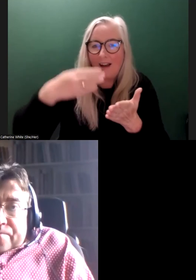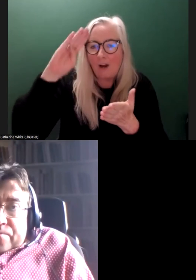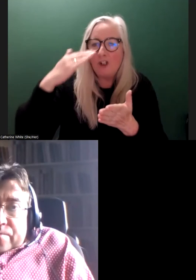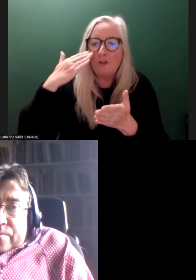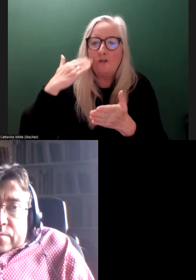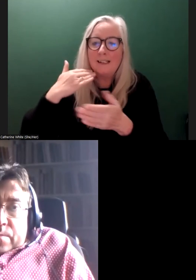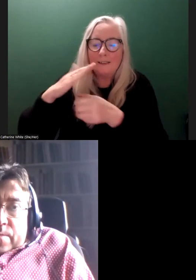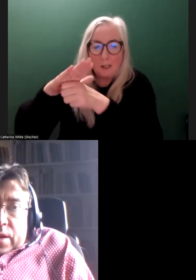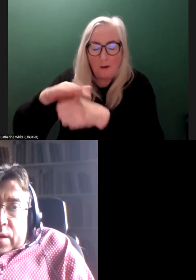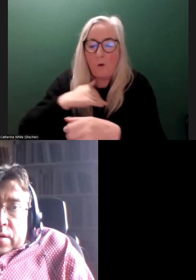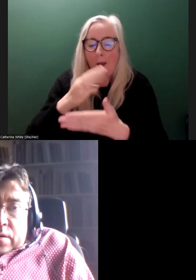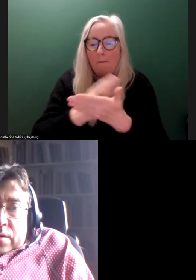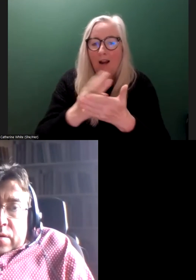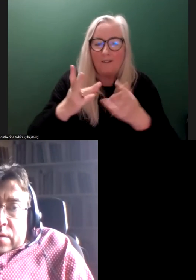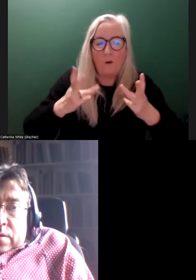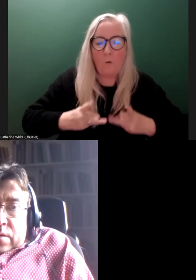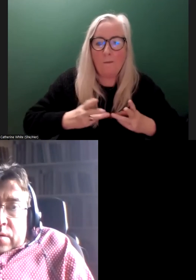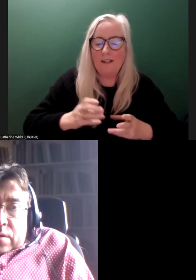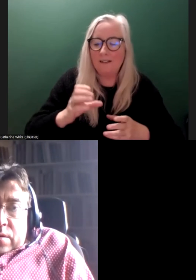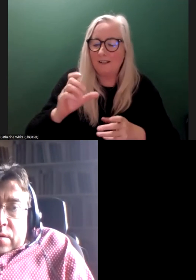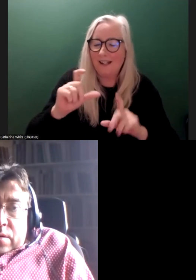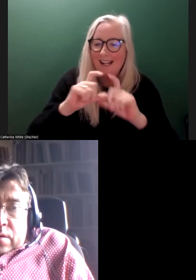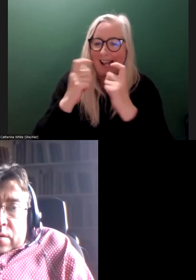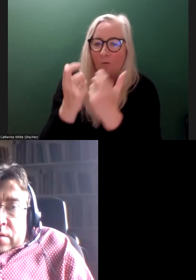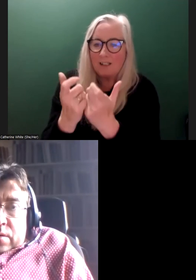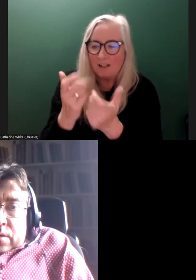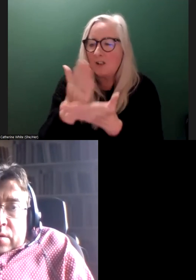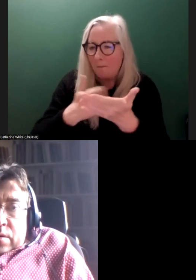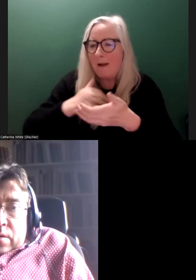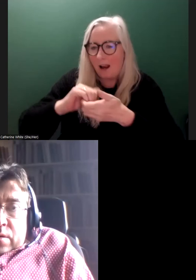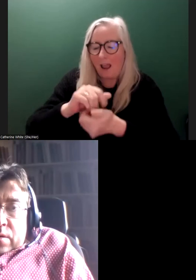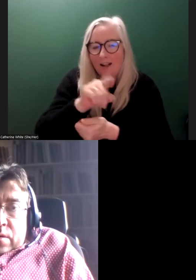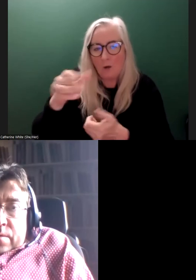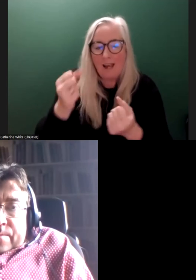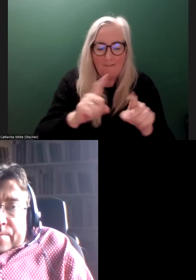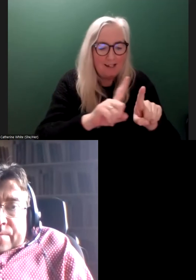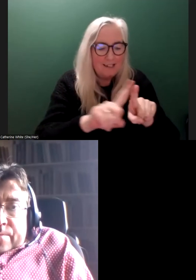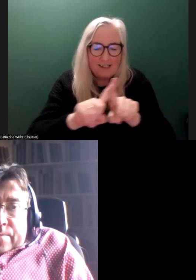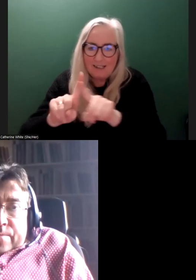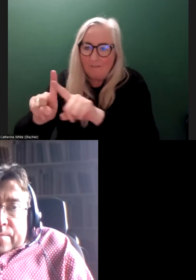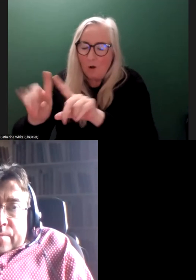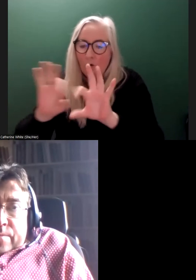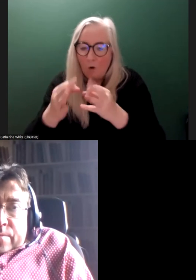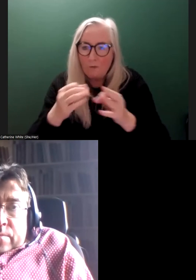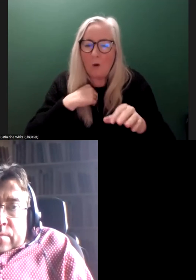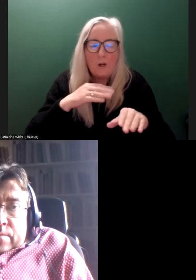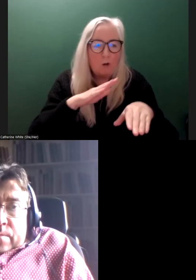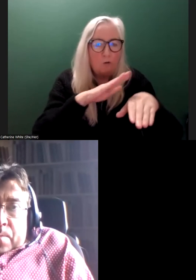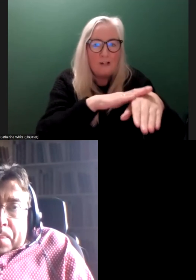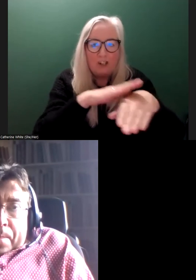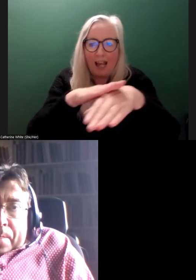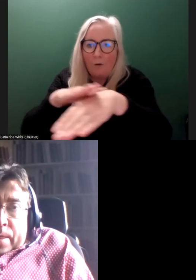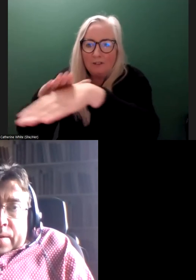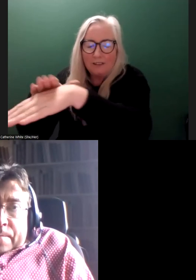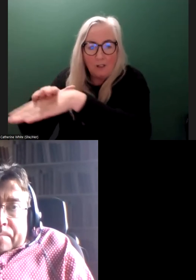the Women's Council, some of my colleagues. We have different groups and we reach out to people and we're open to people.